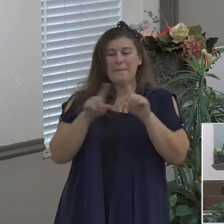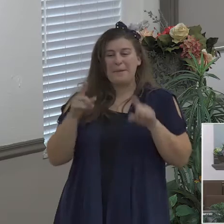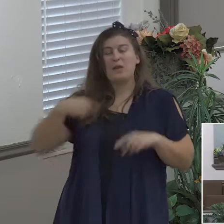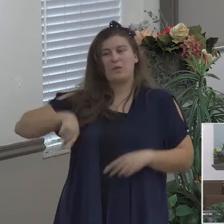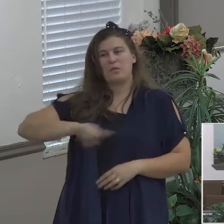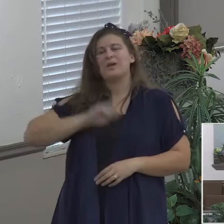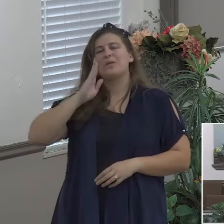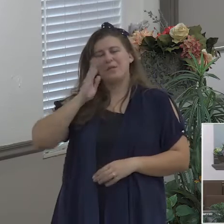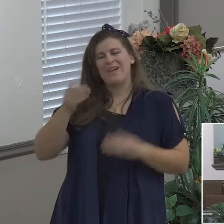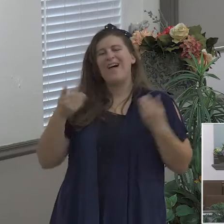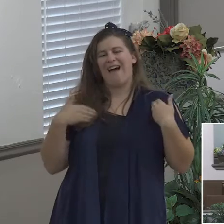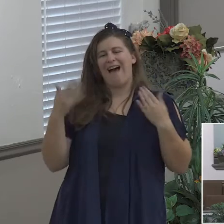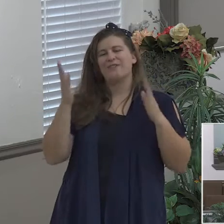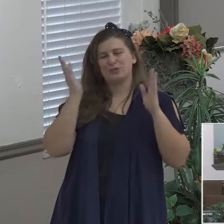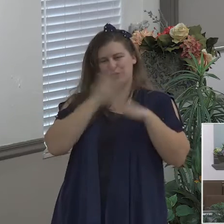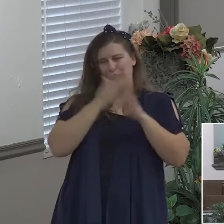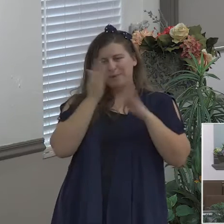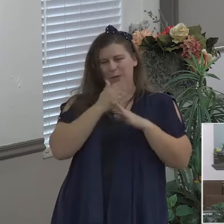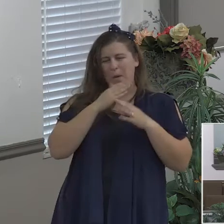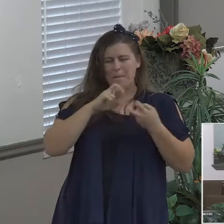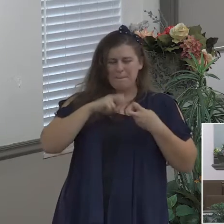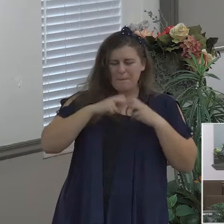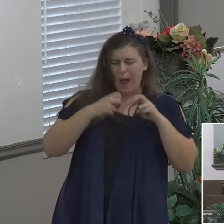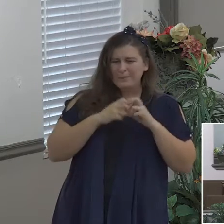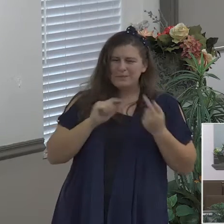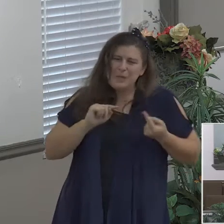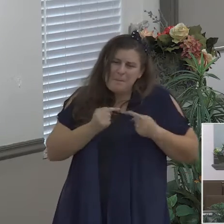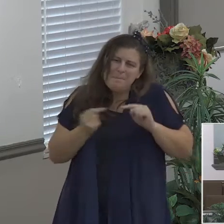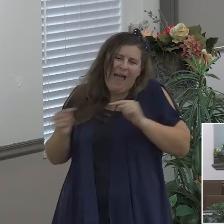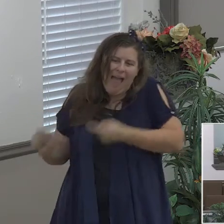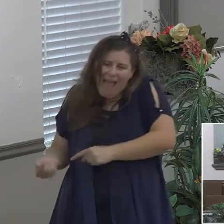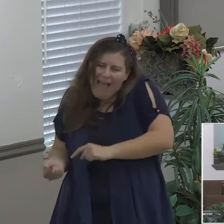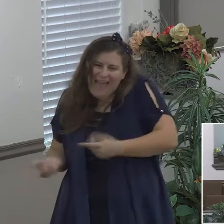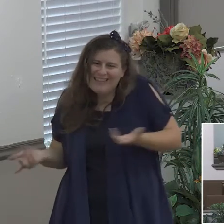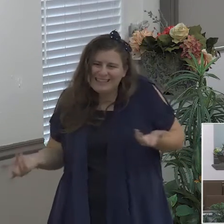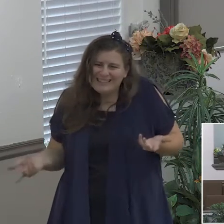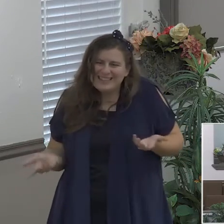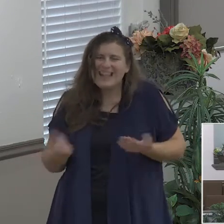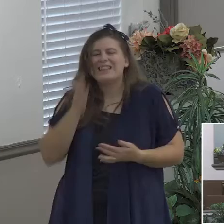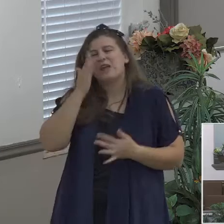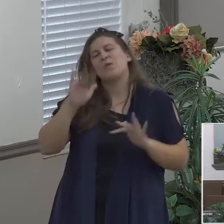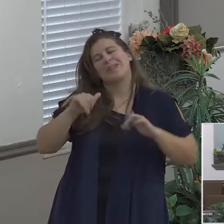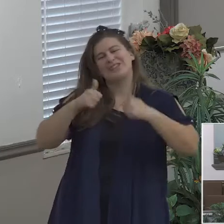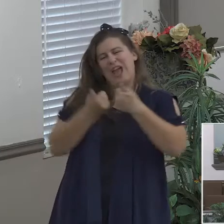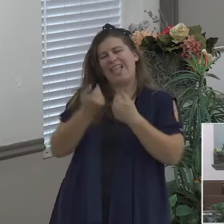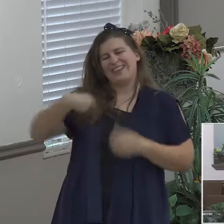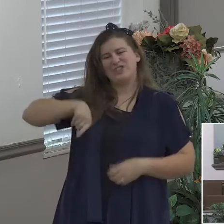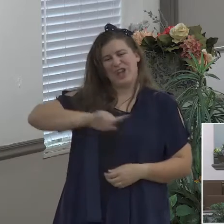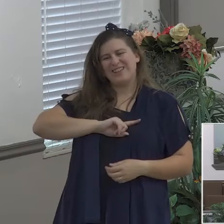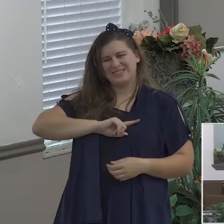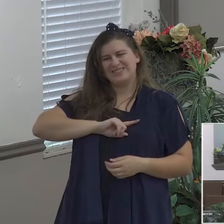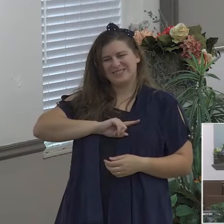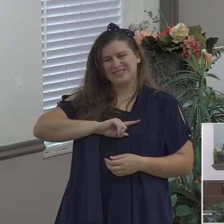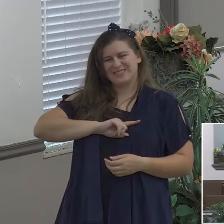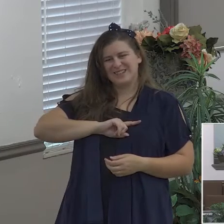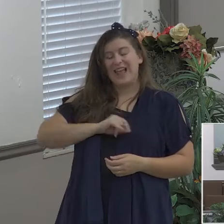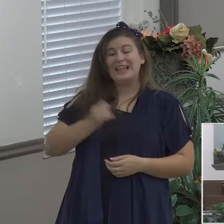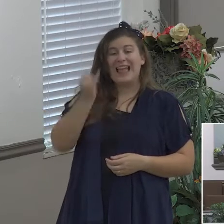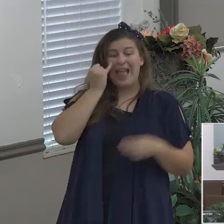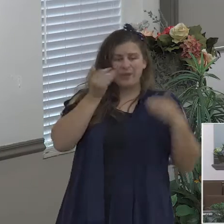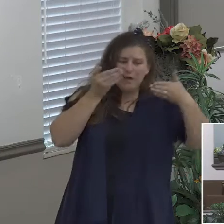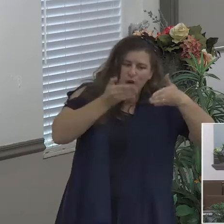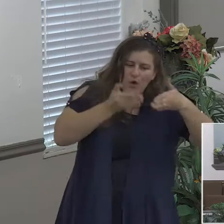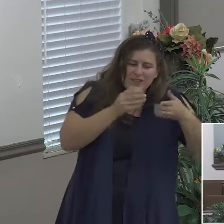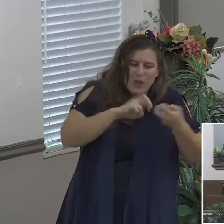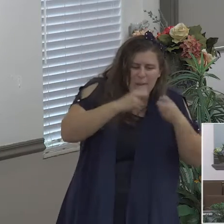they're going to challenge us and if we get focused on those things then we're not going to have our mind